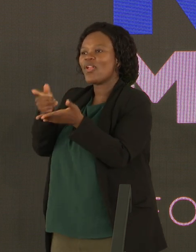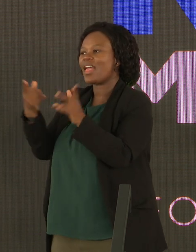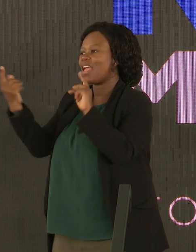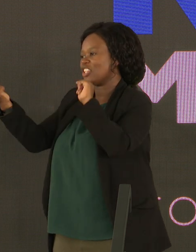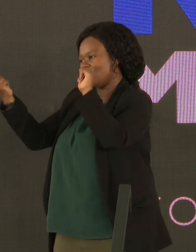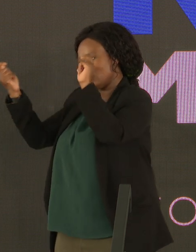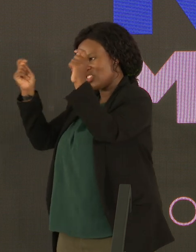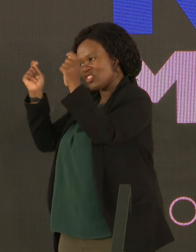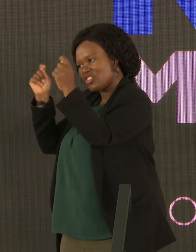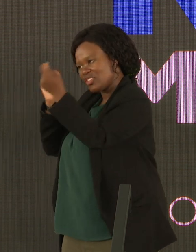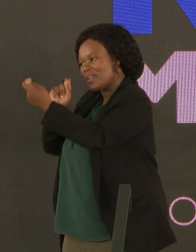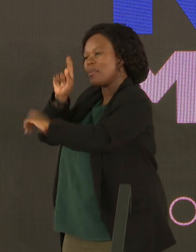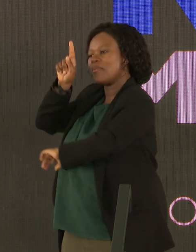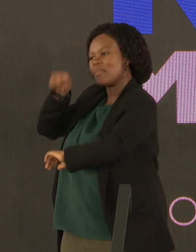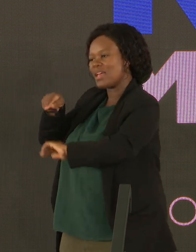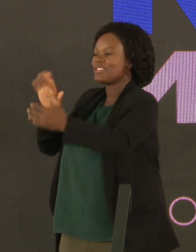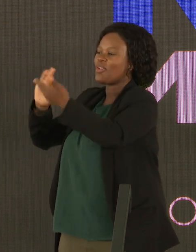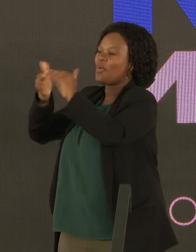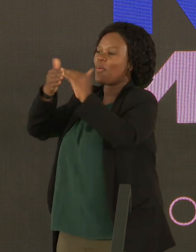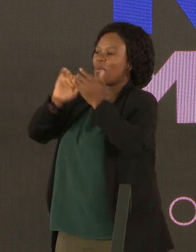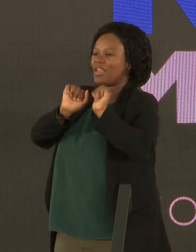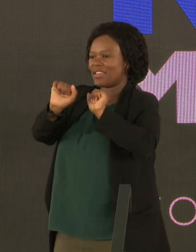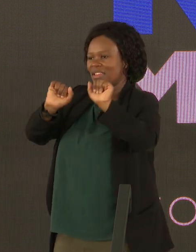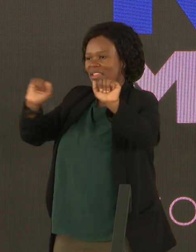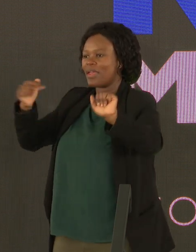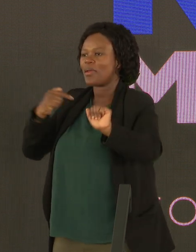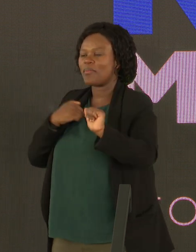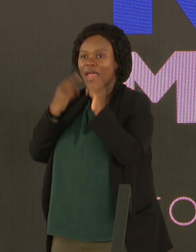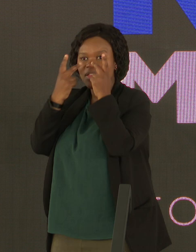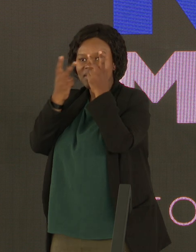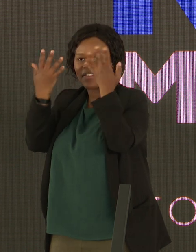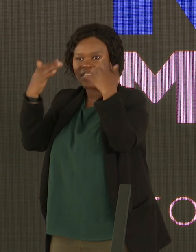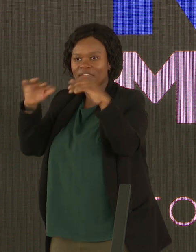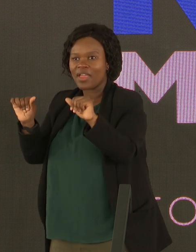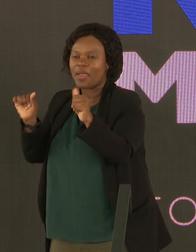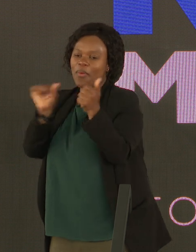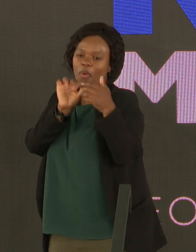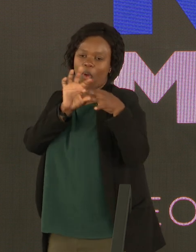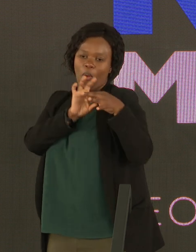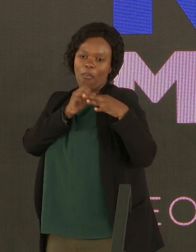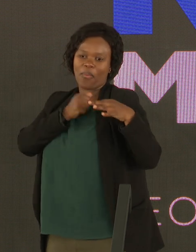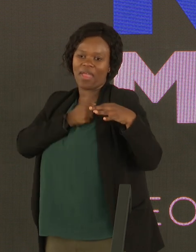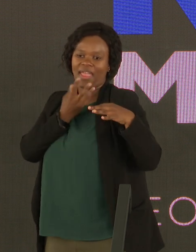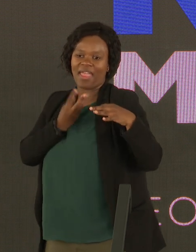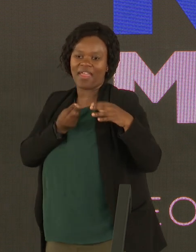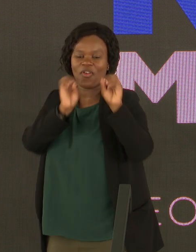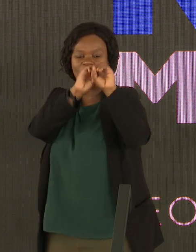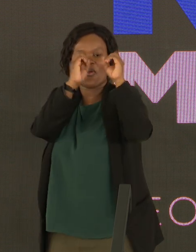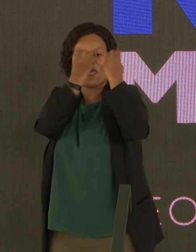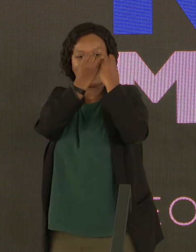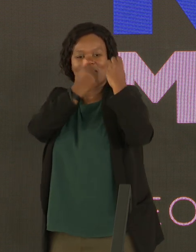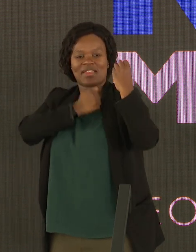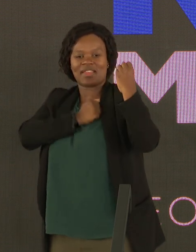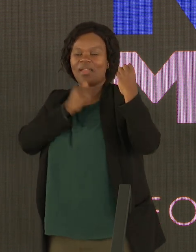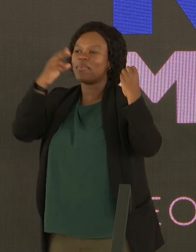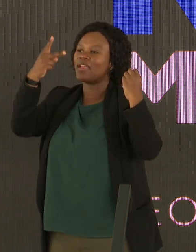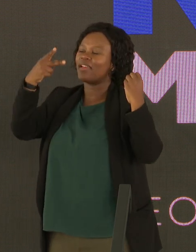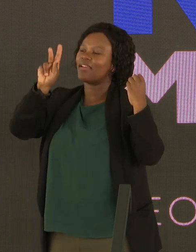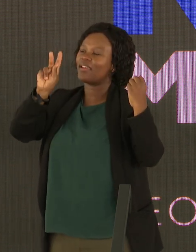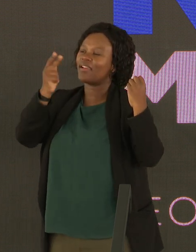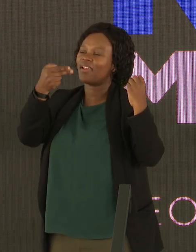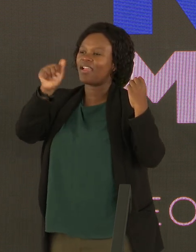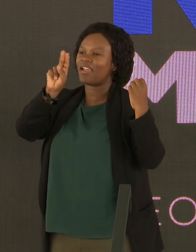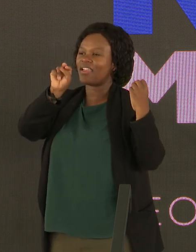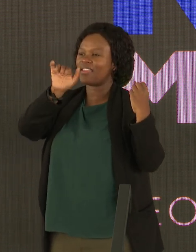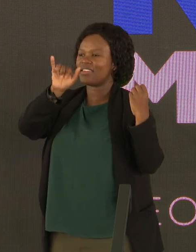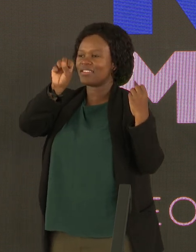their communities. And I saw this when I was back at home where I run an organization called Kanyusa Foundation. And I didn't really have